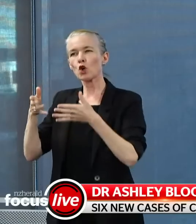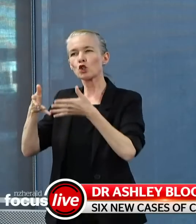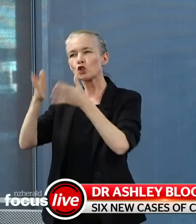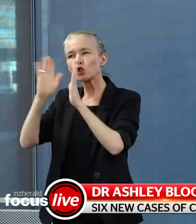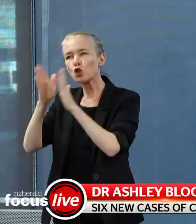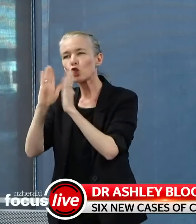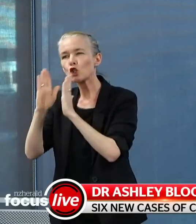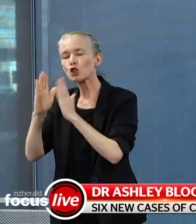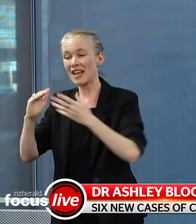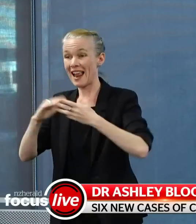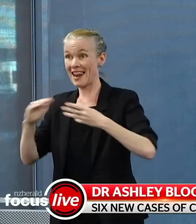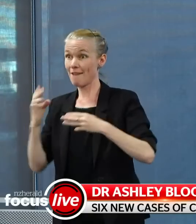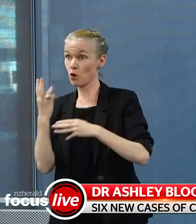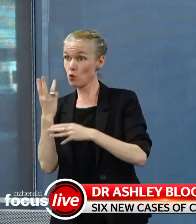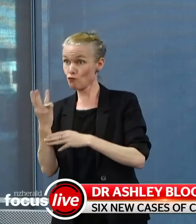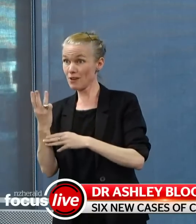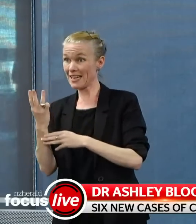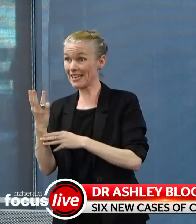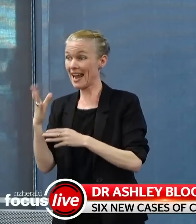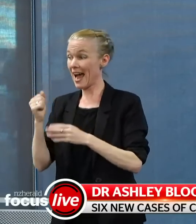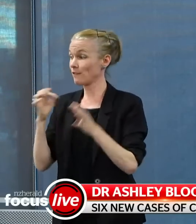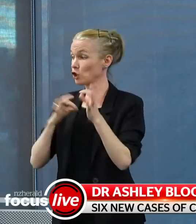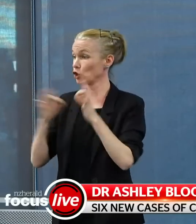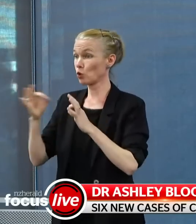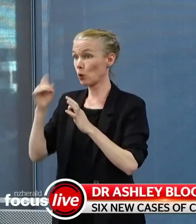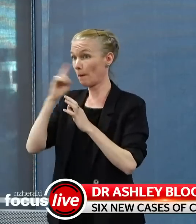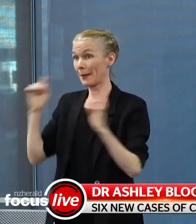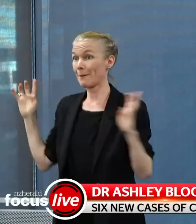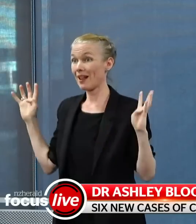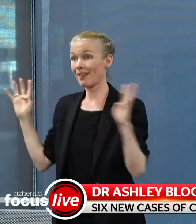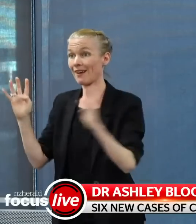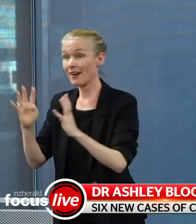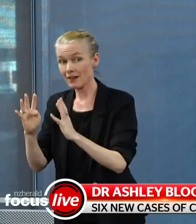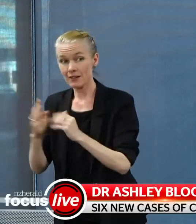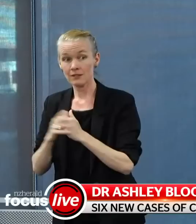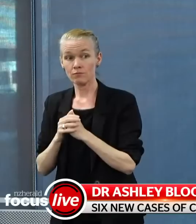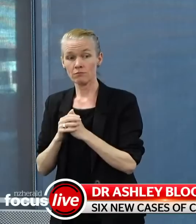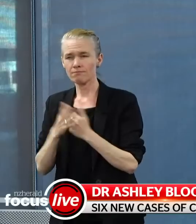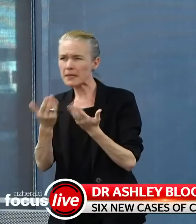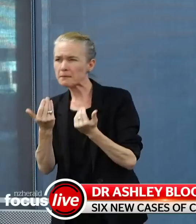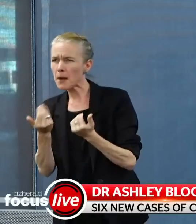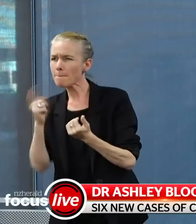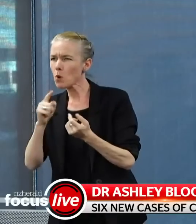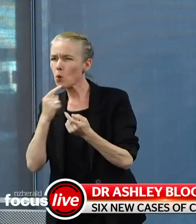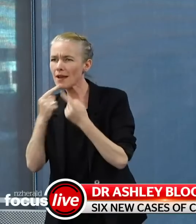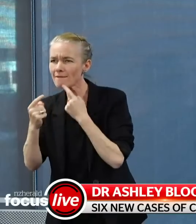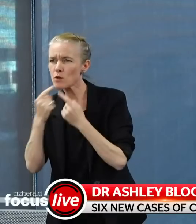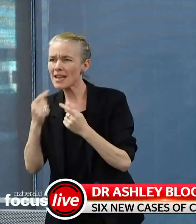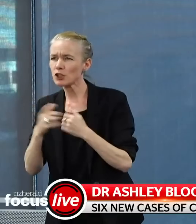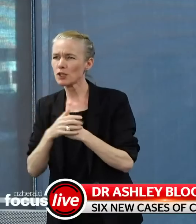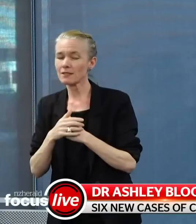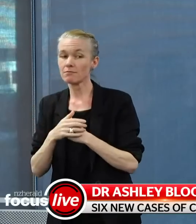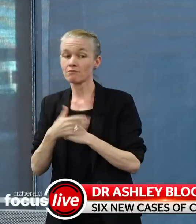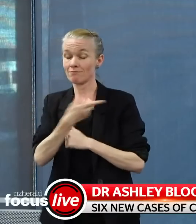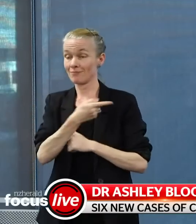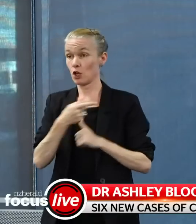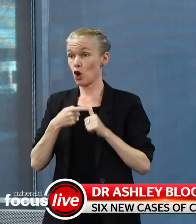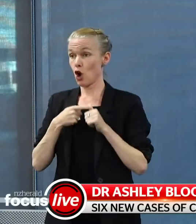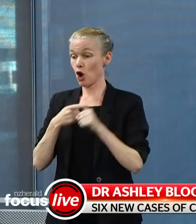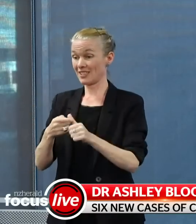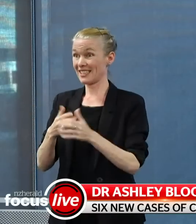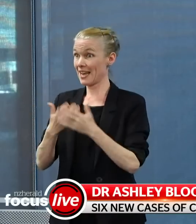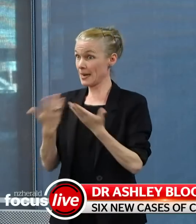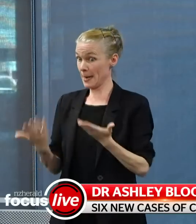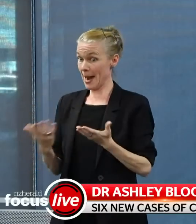Roscoe event that was held? think you said August 15th? It's hard to know whether the cases that have arisen, any of the